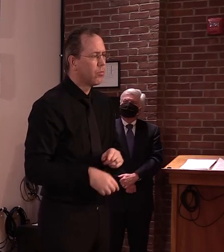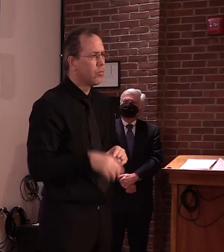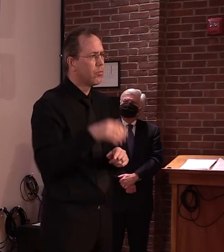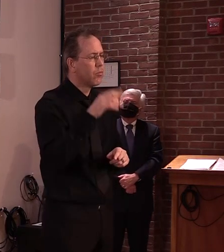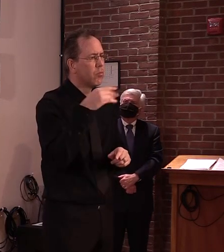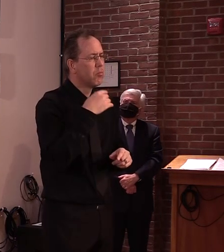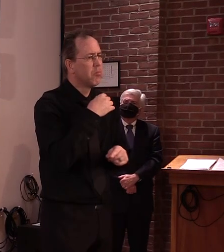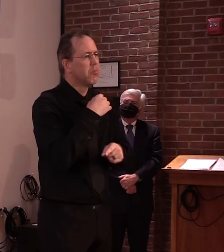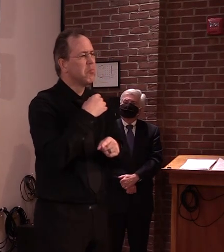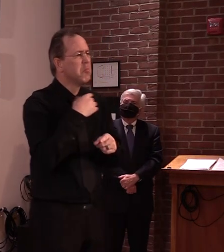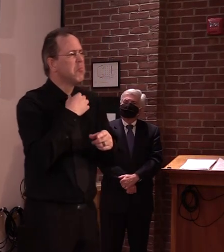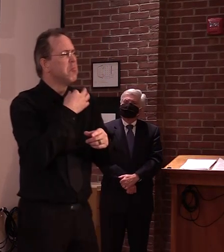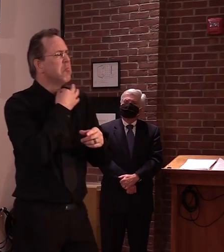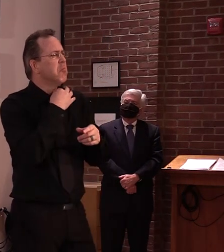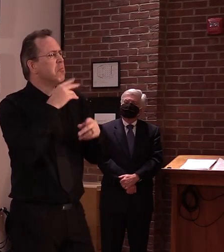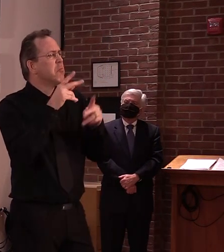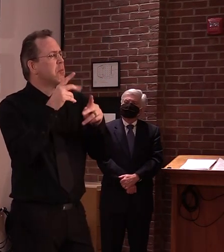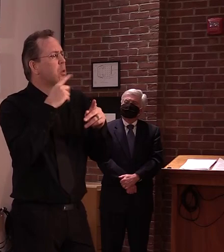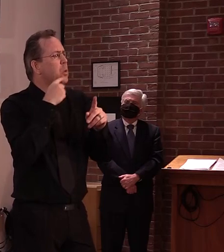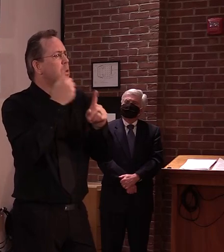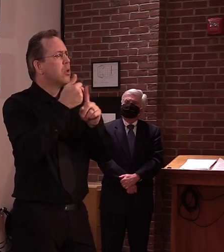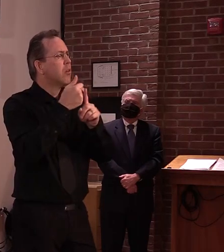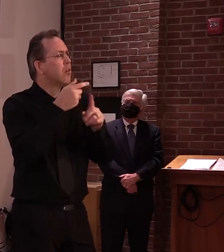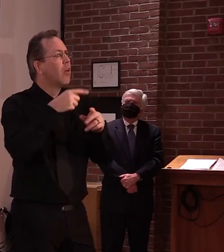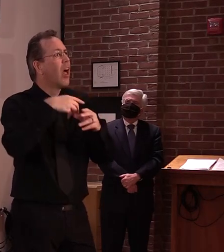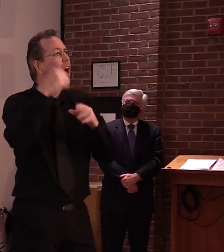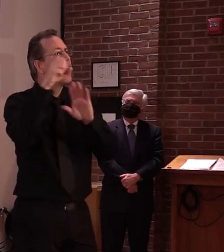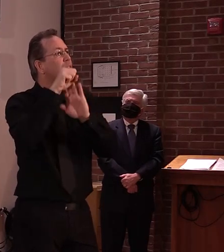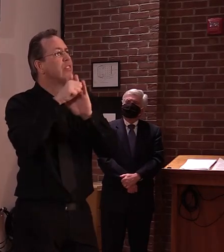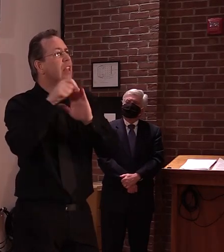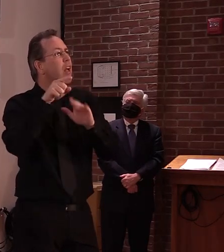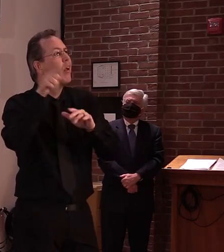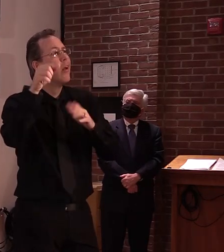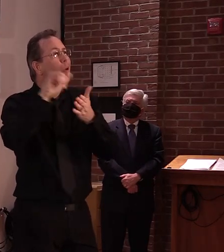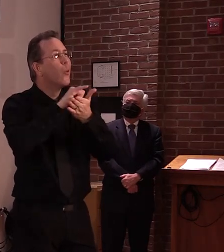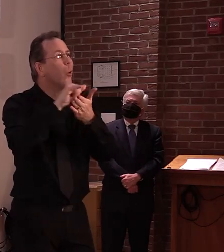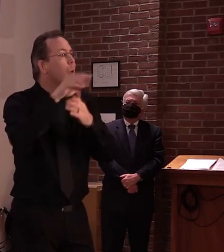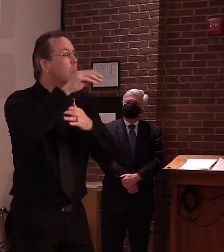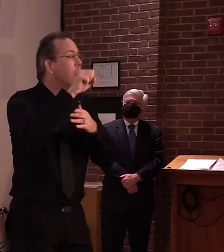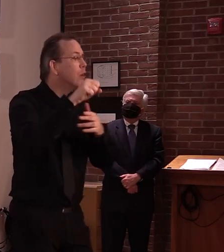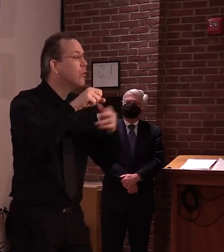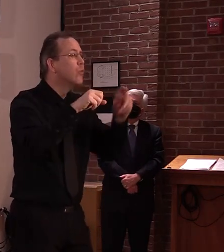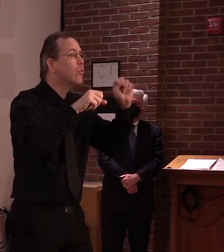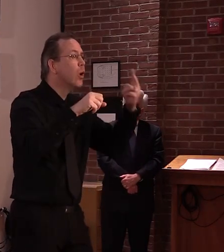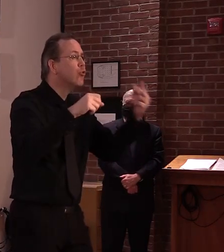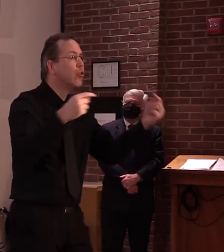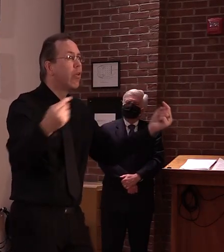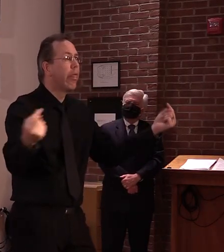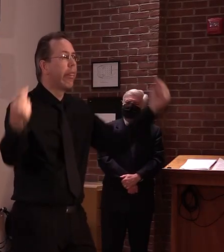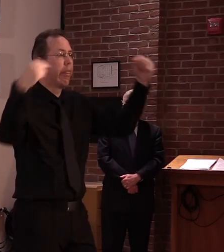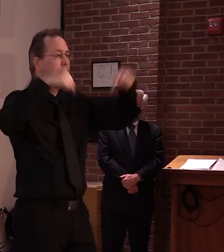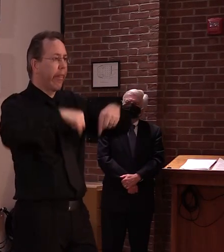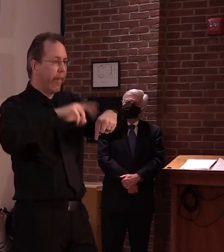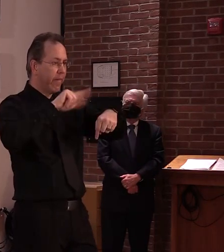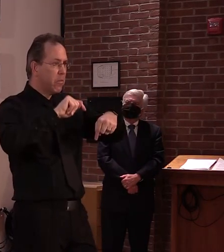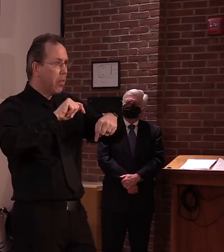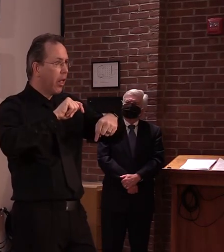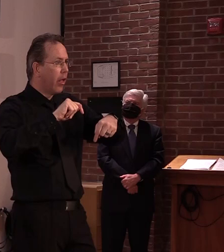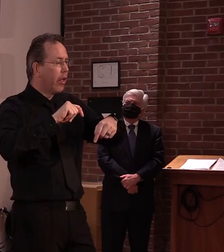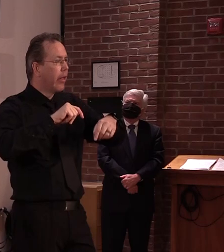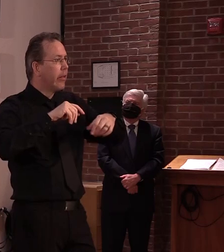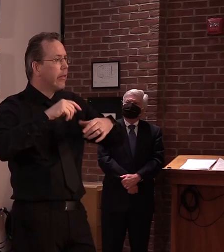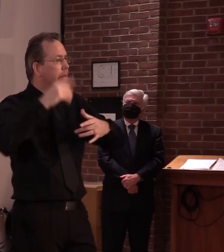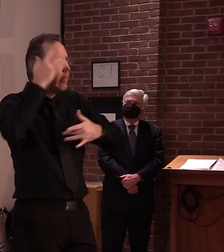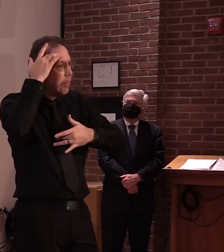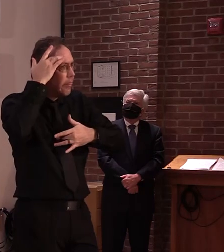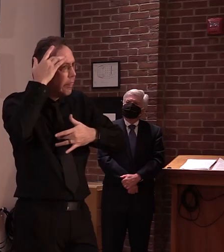number of Vermonters that tested positive out-of-state, and those tests have been shared with Vermont. And I must say I was shocked